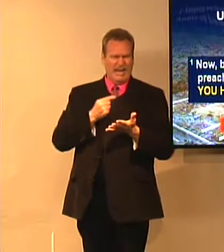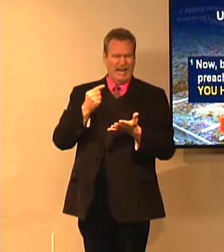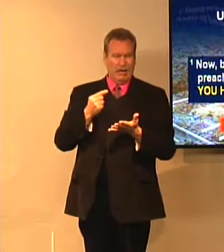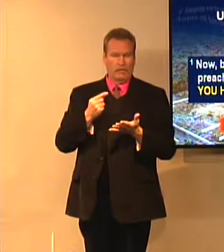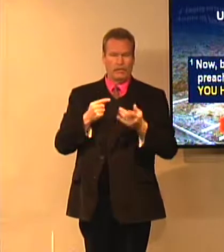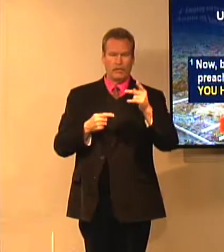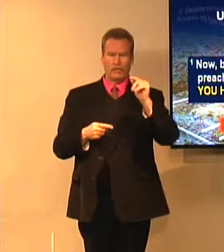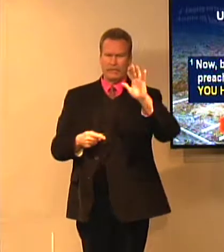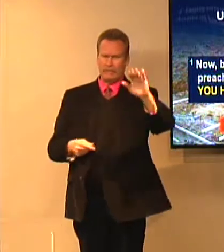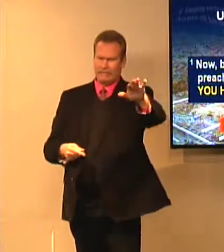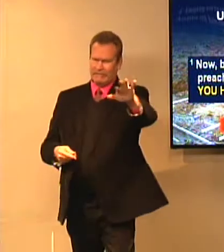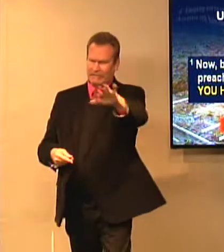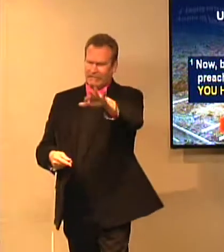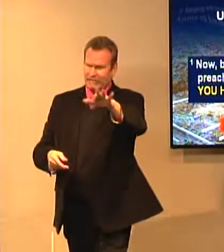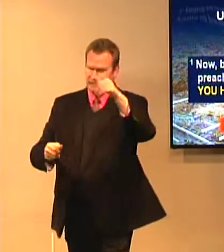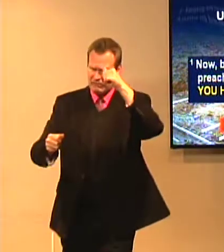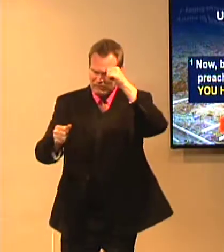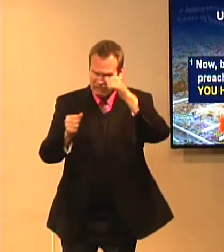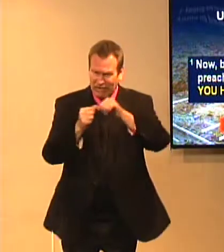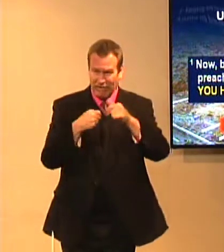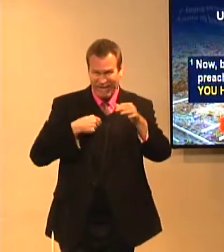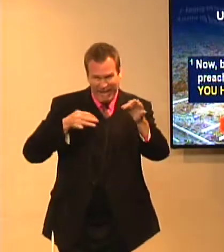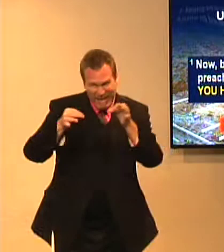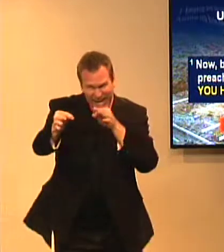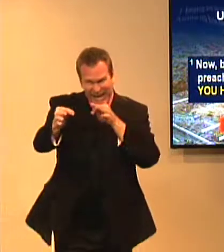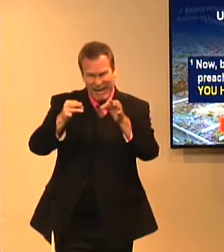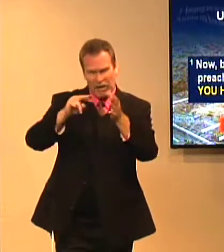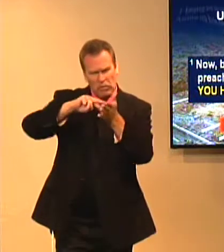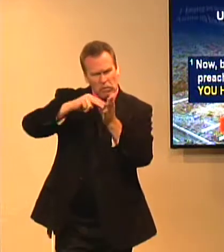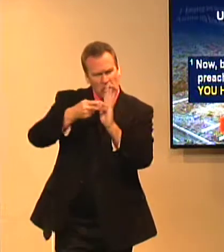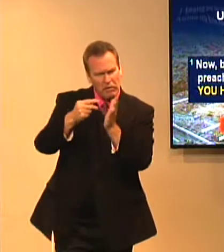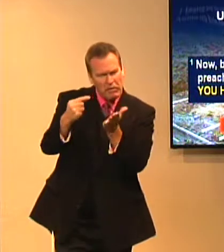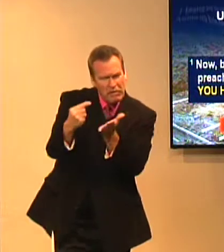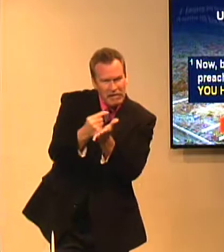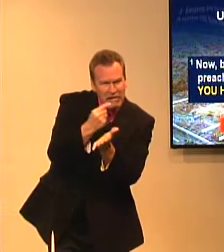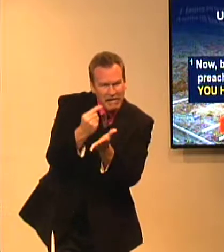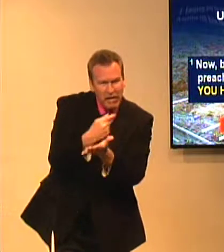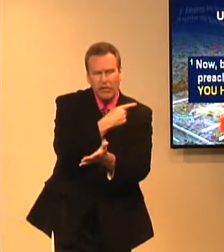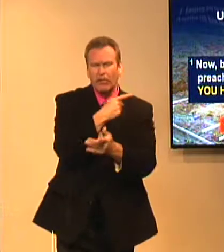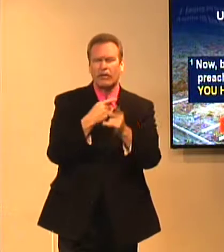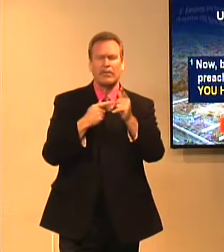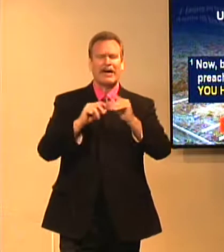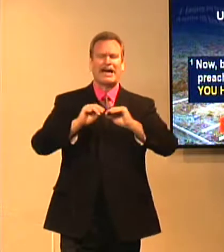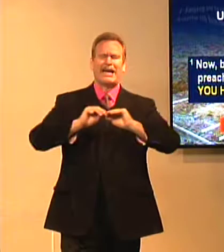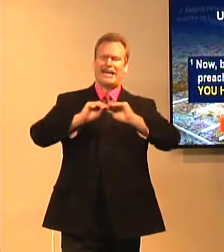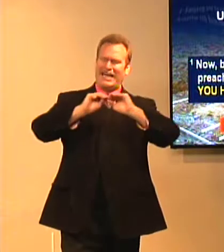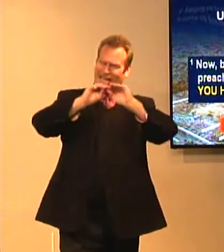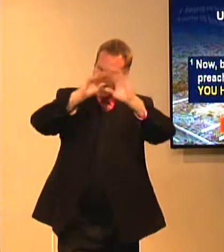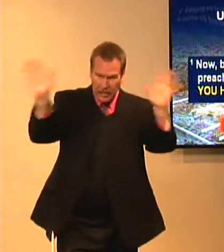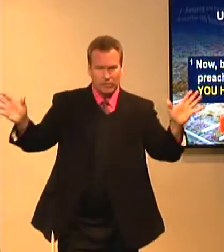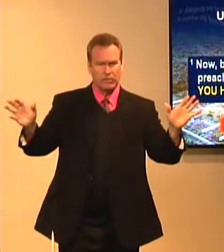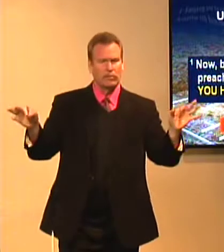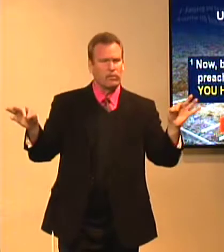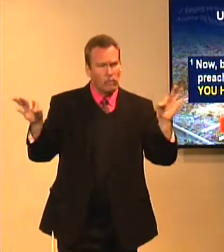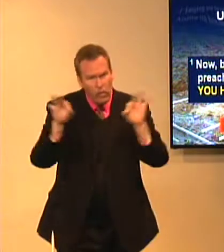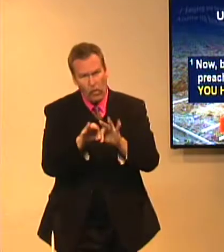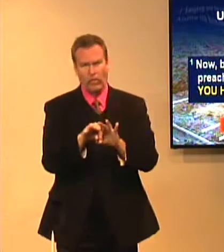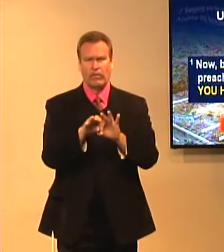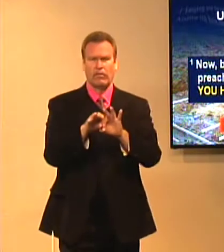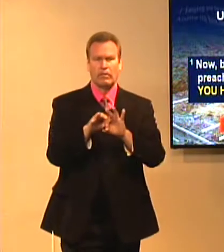the, and Paul is telling us right here, hey, I explained what the gospel means. I was so clear about it to